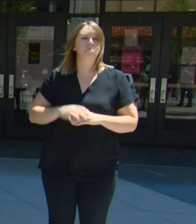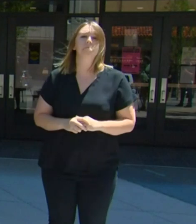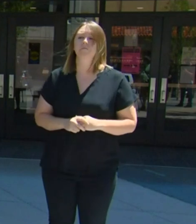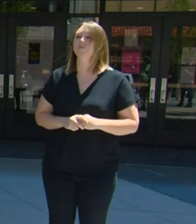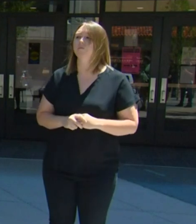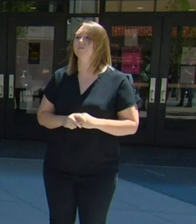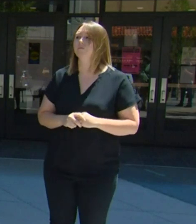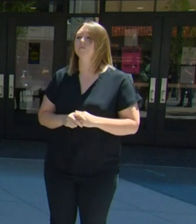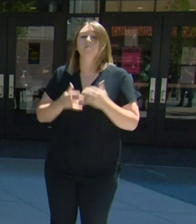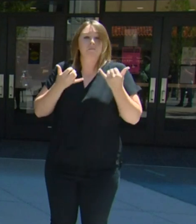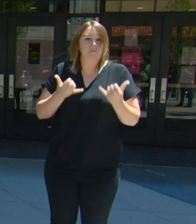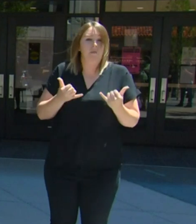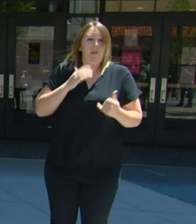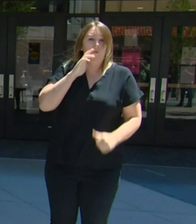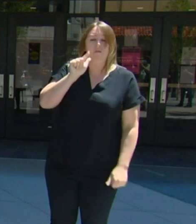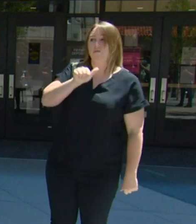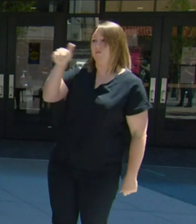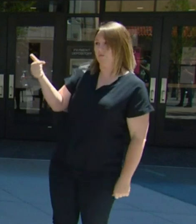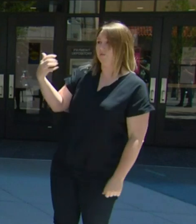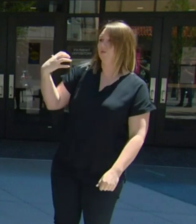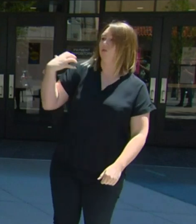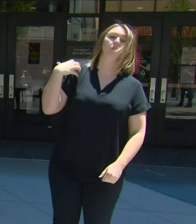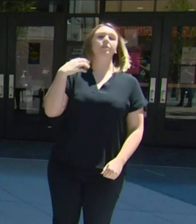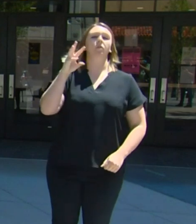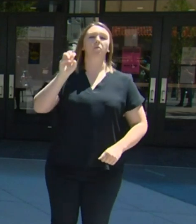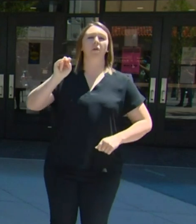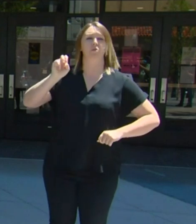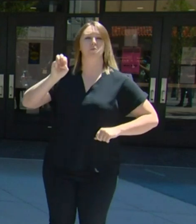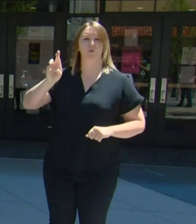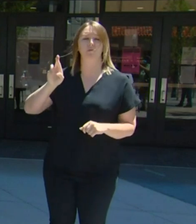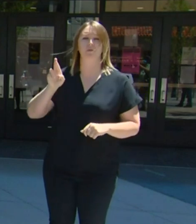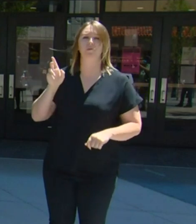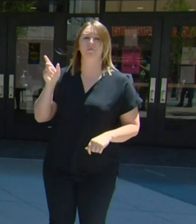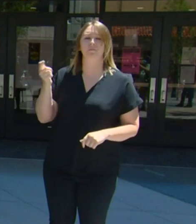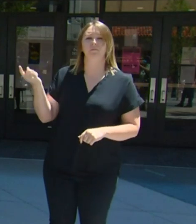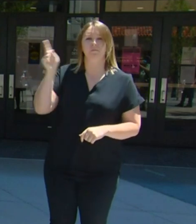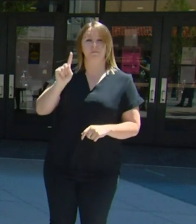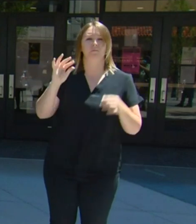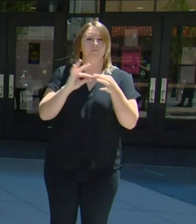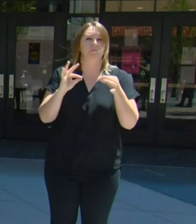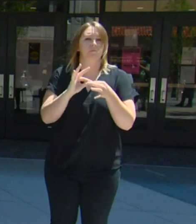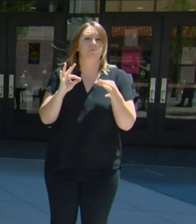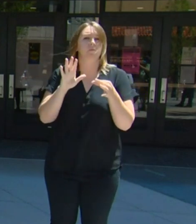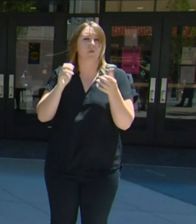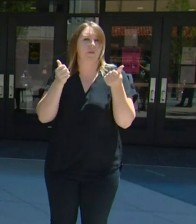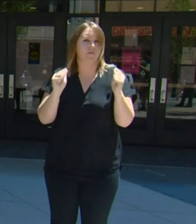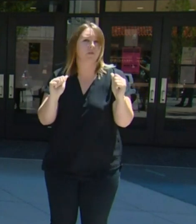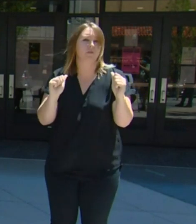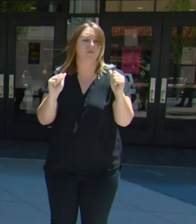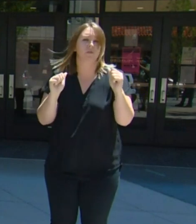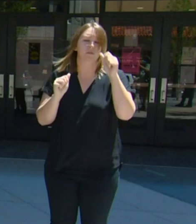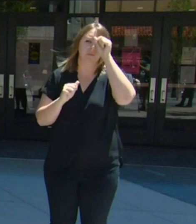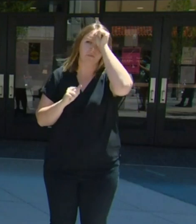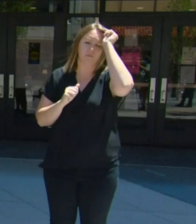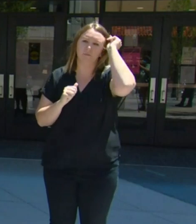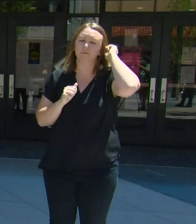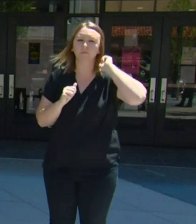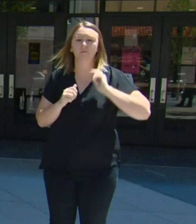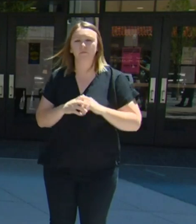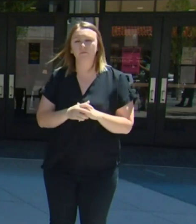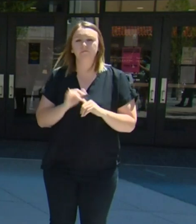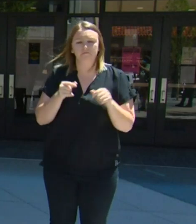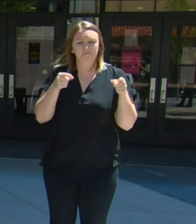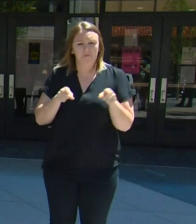the Chief Weiniger come up to talk about the efforts we're undertaking to ensure that we